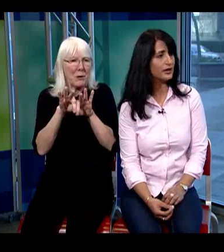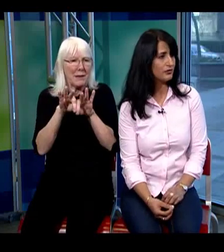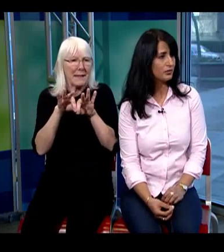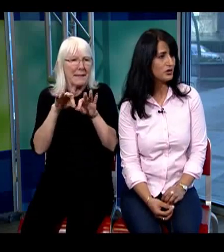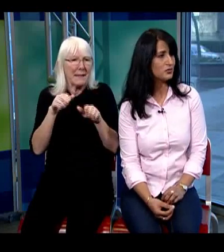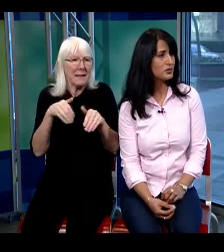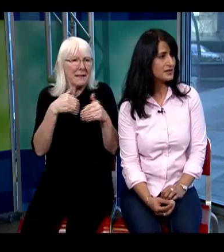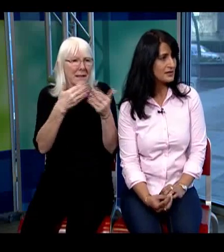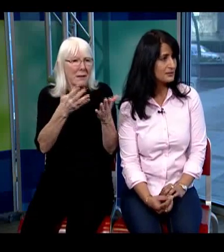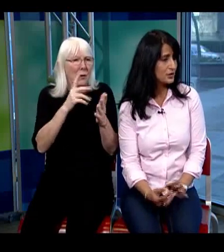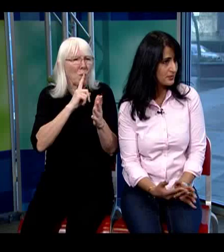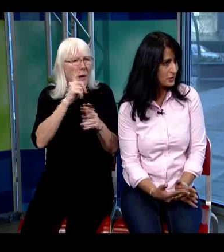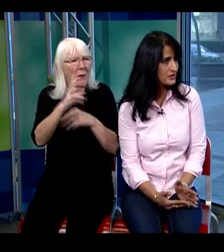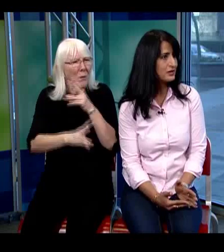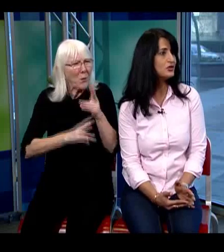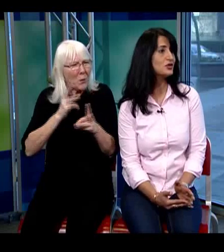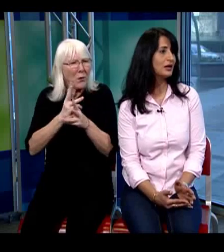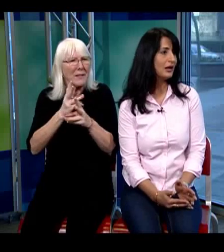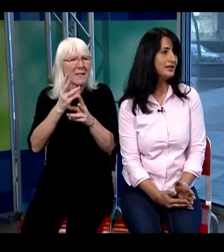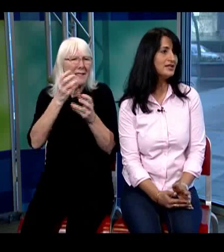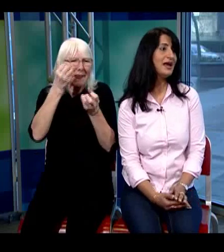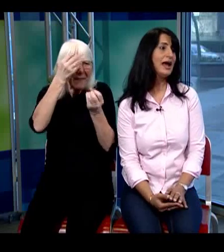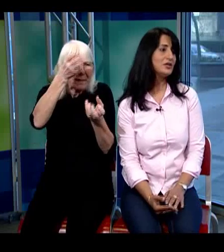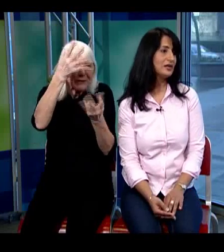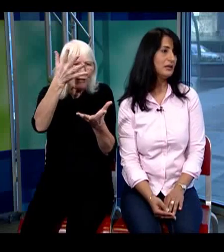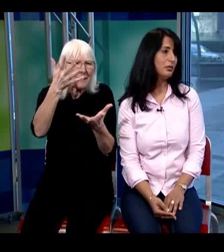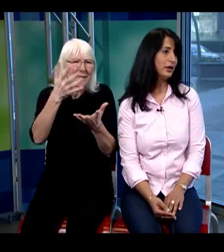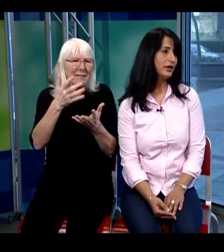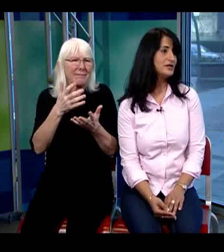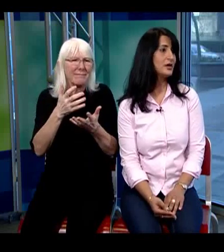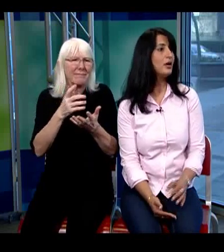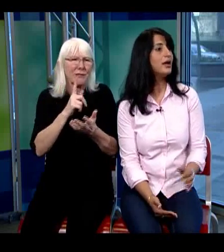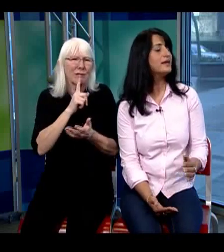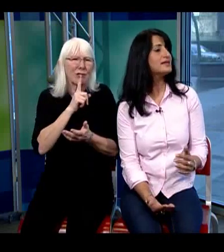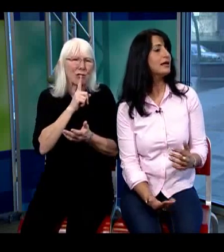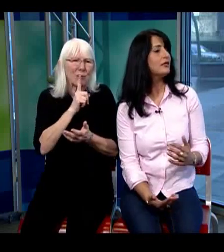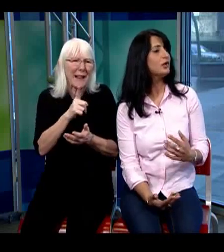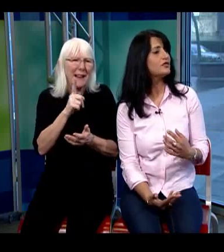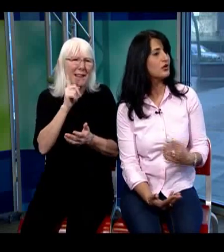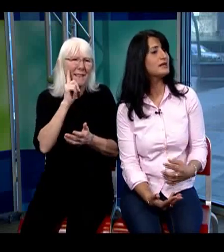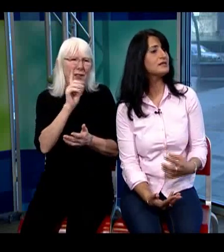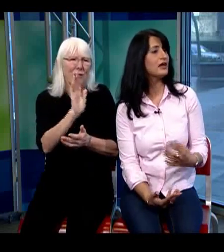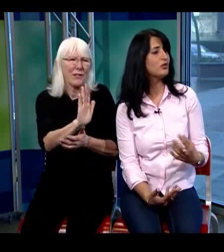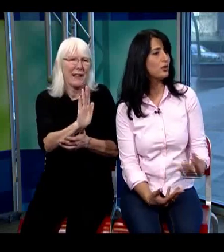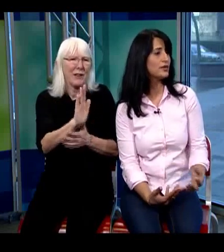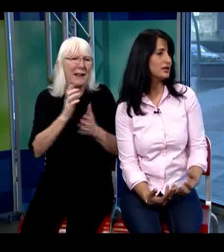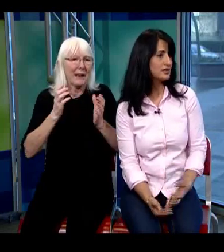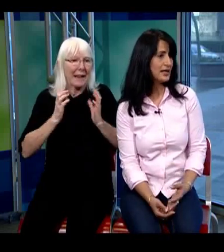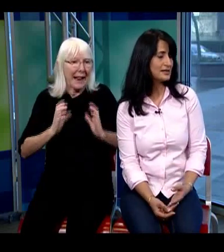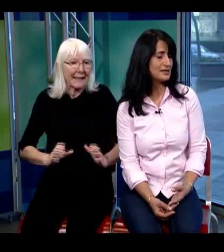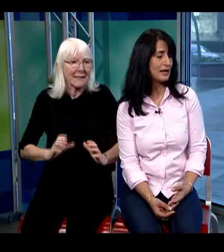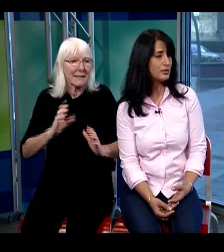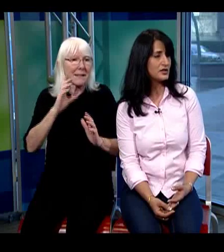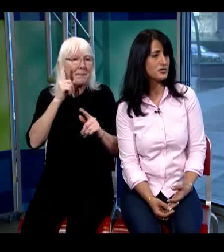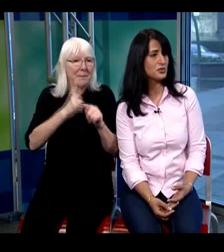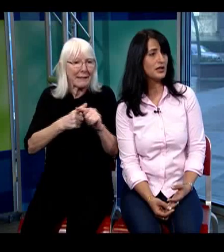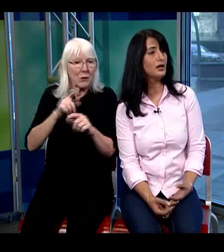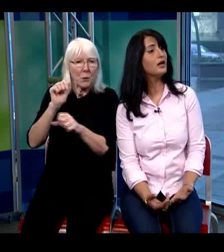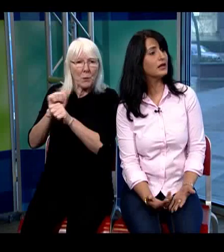information persists pertinent to the client and to the labor market so there's that level of trust and rapport that's that's established between the